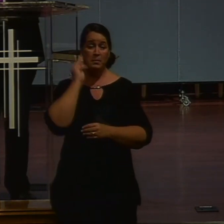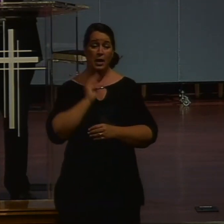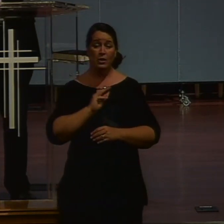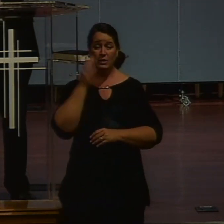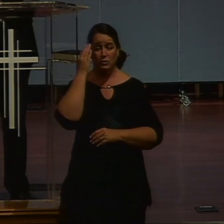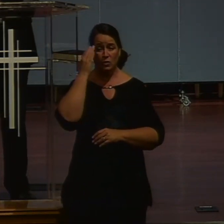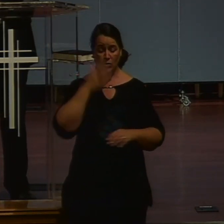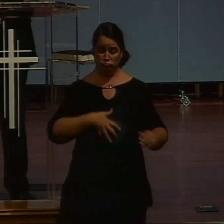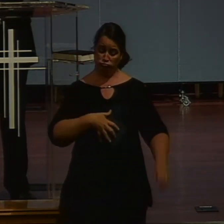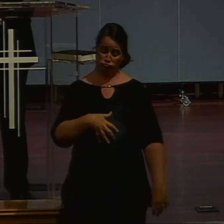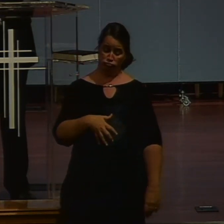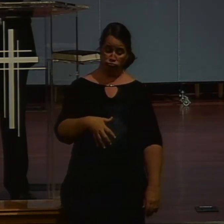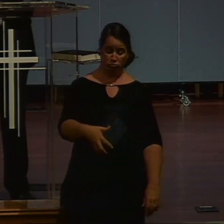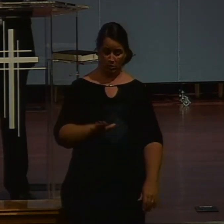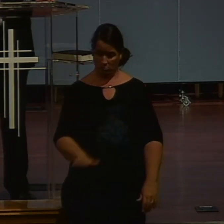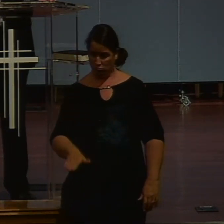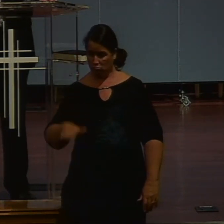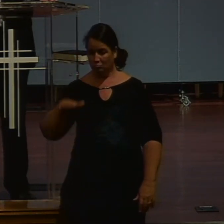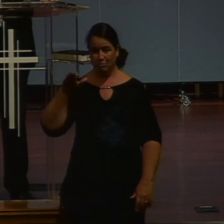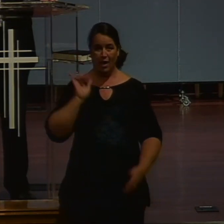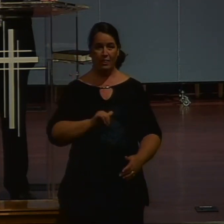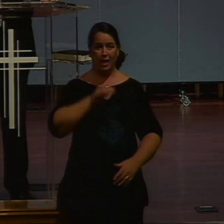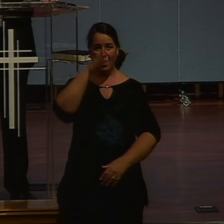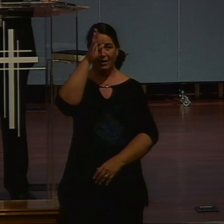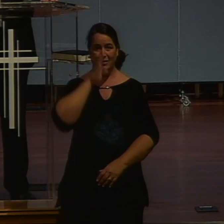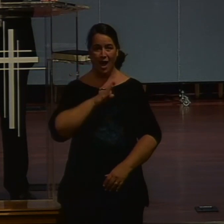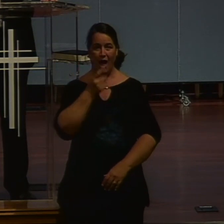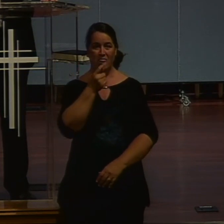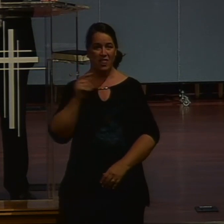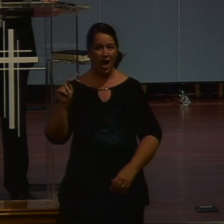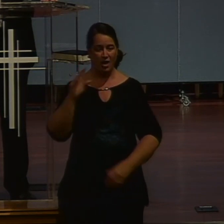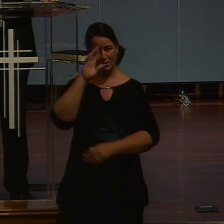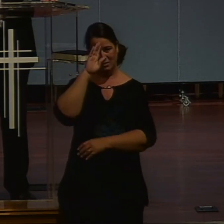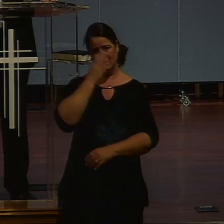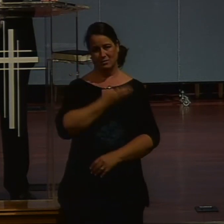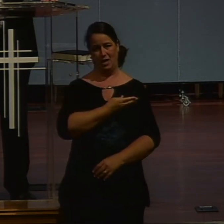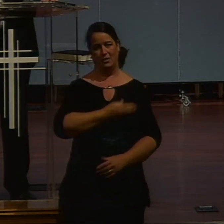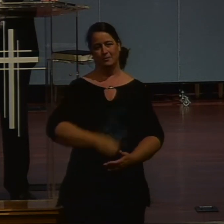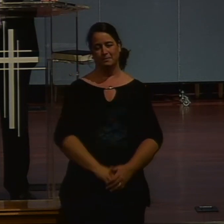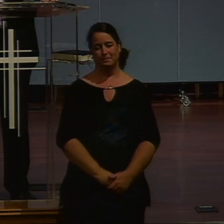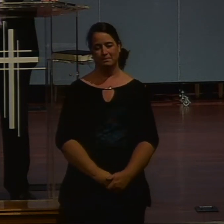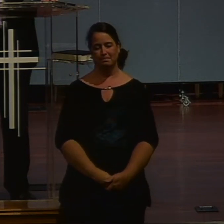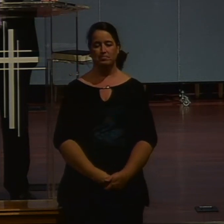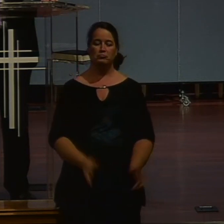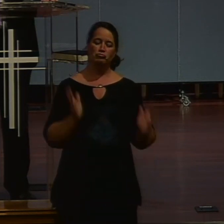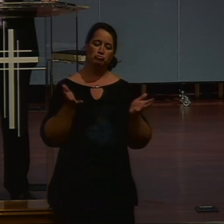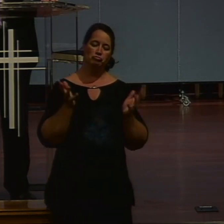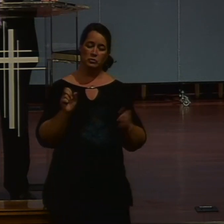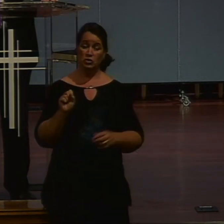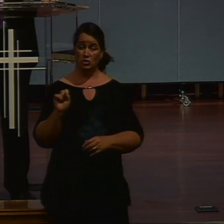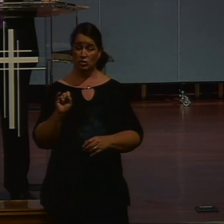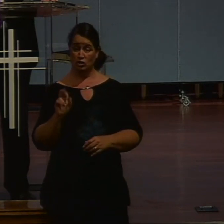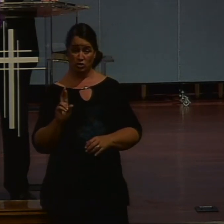that you're raising is is God the son. And so the conversation continues. Sir